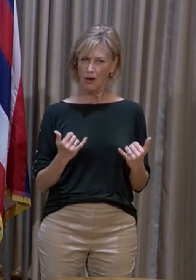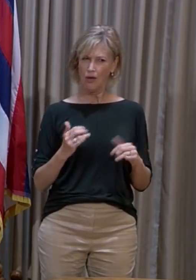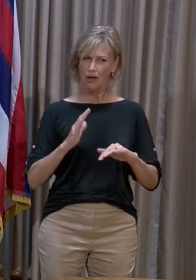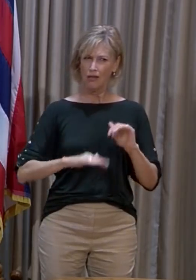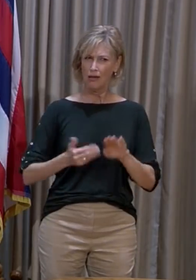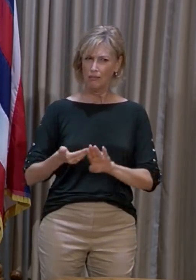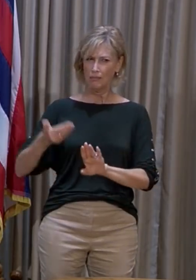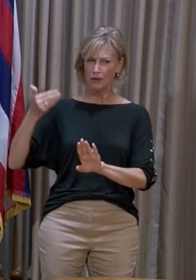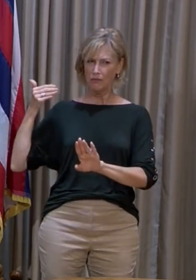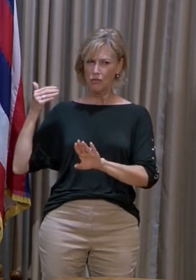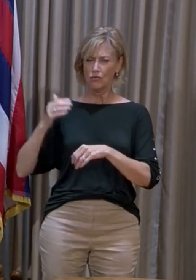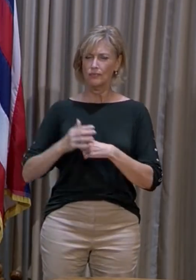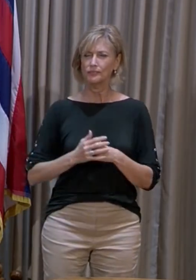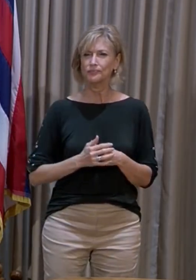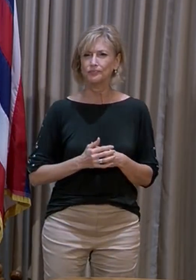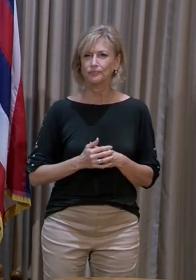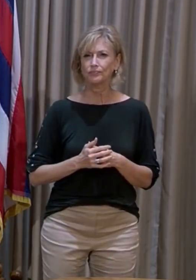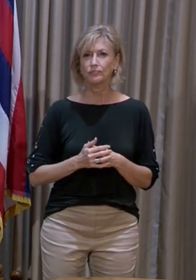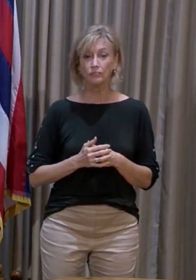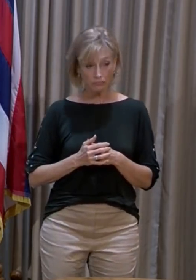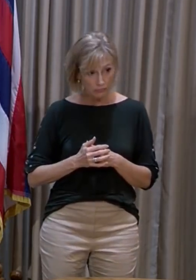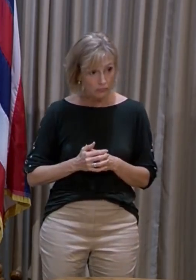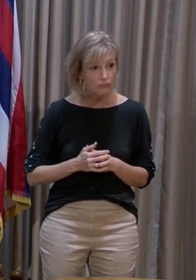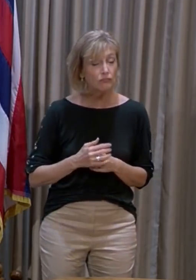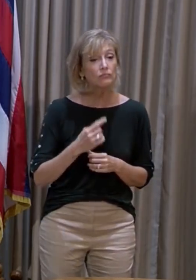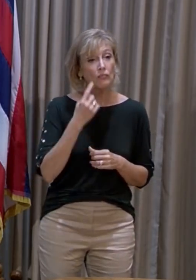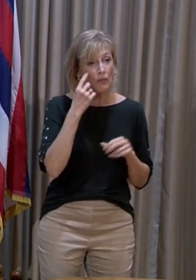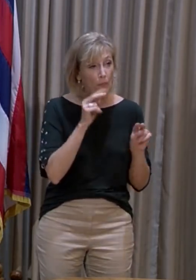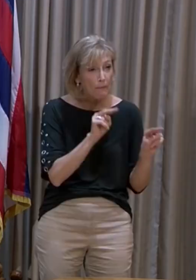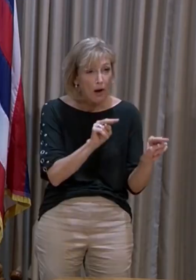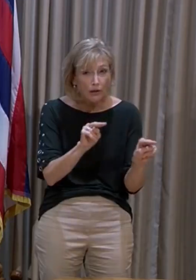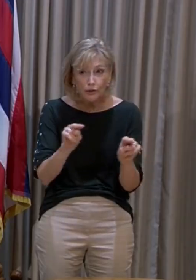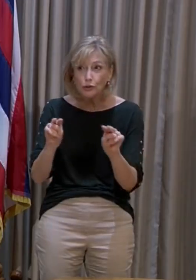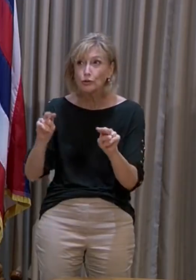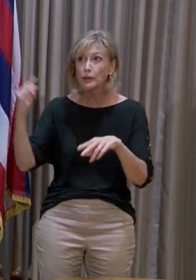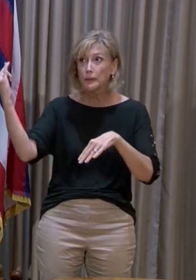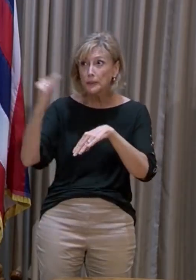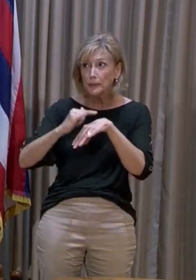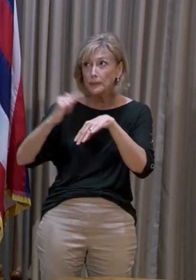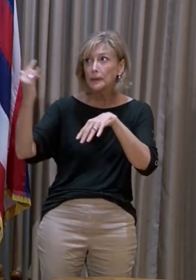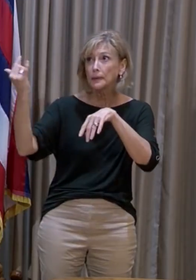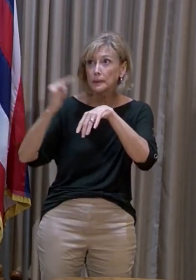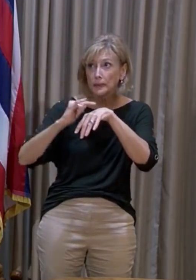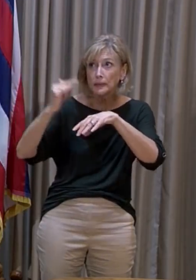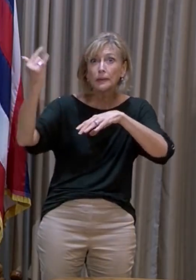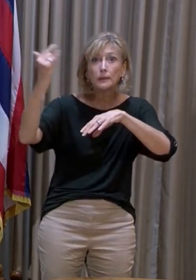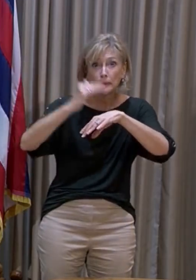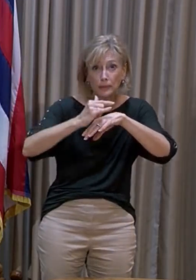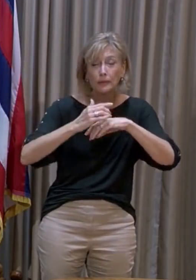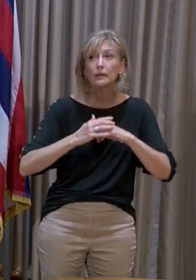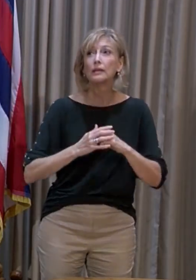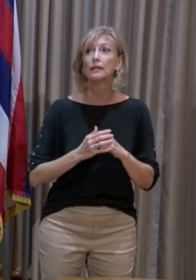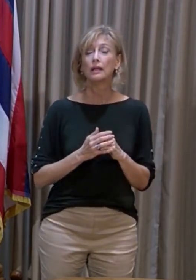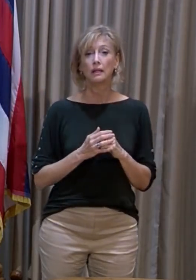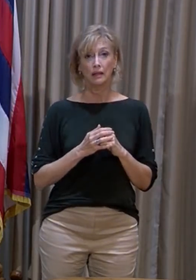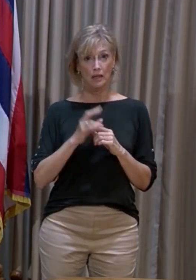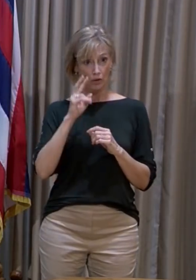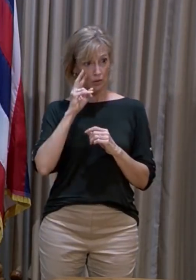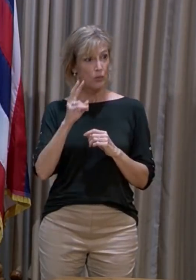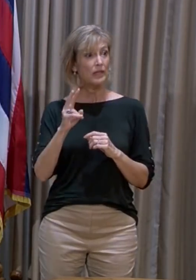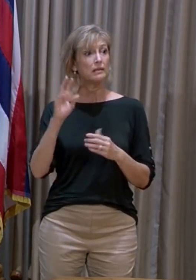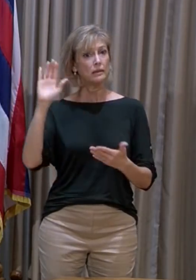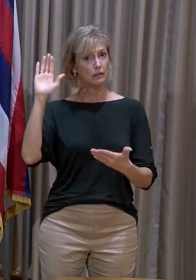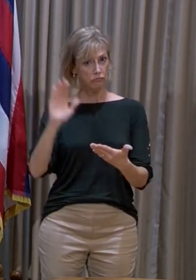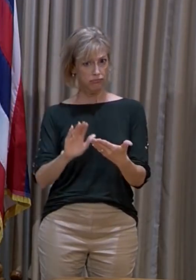are in. You know, we have been monitoring travel to the islands, and we do see a